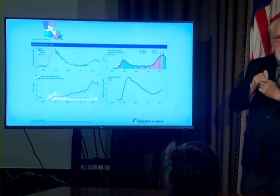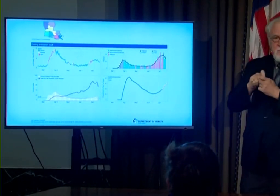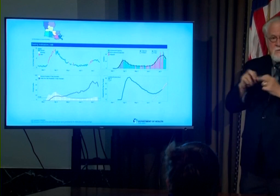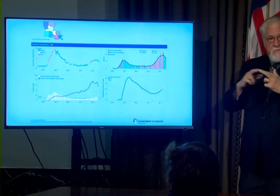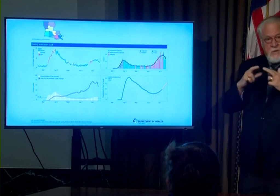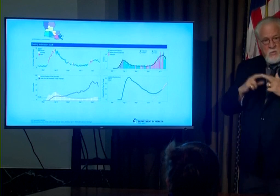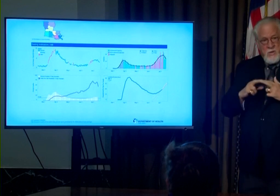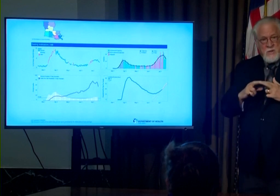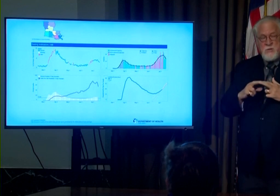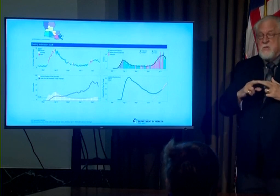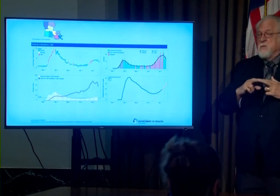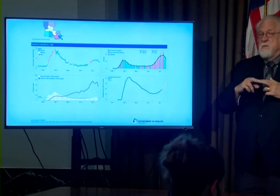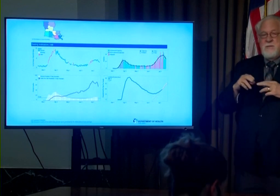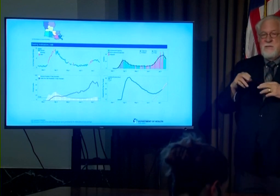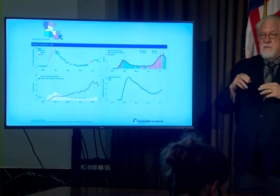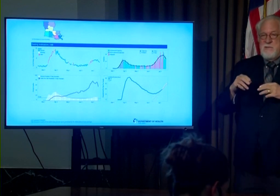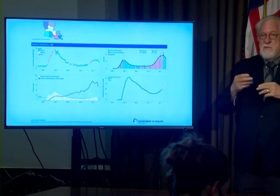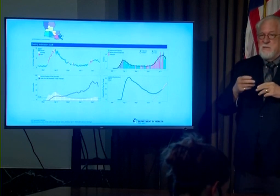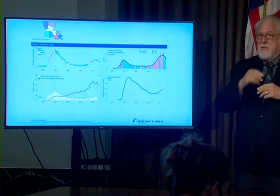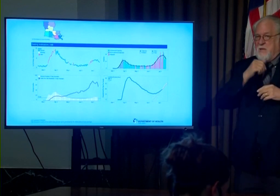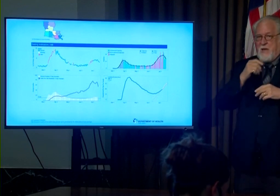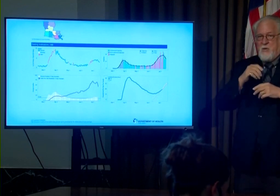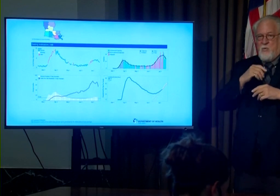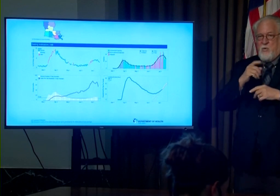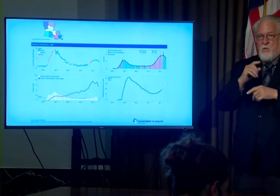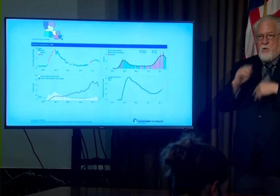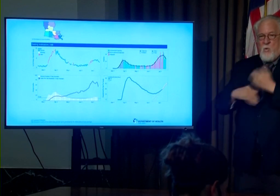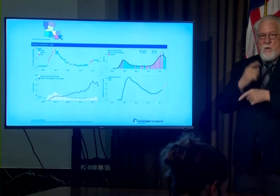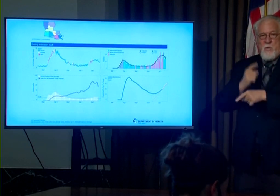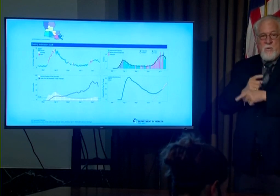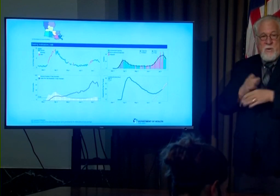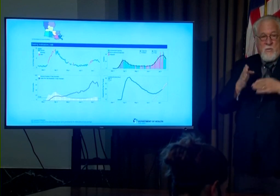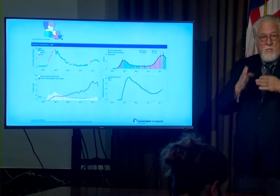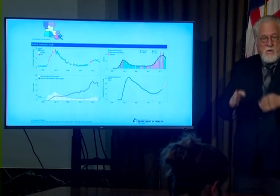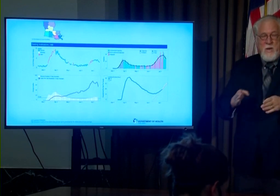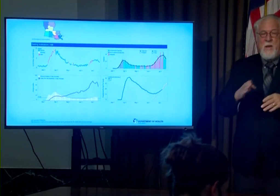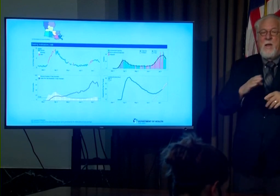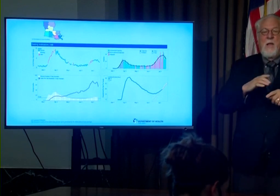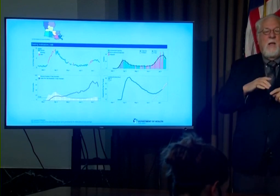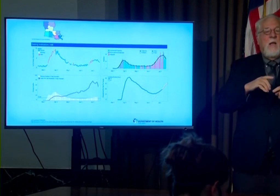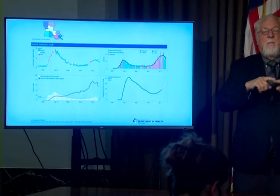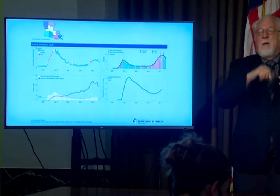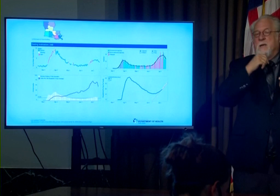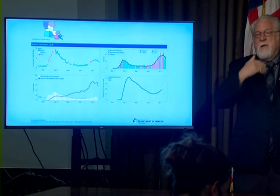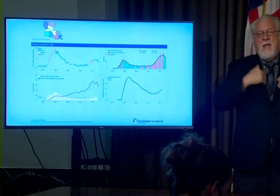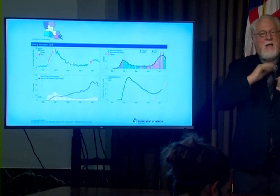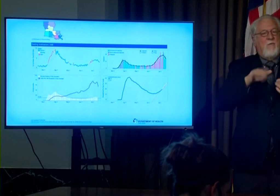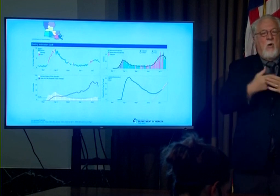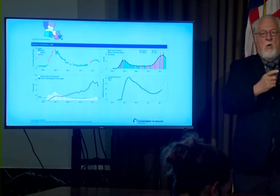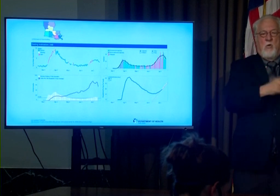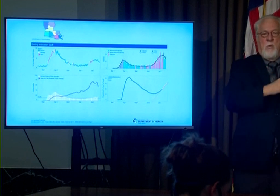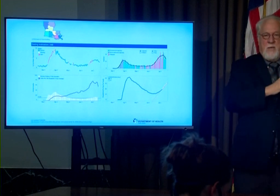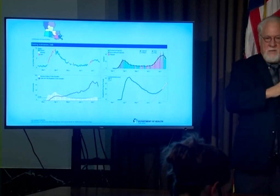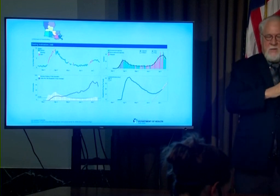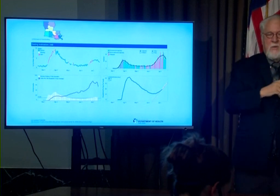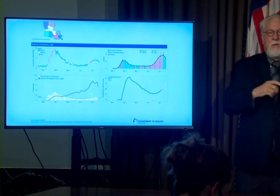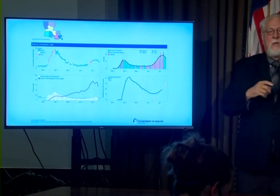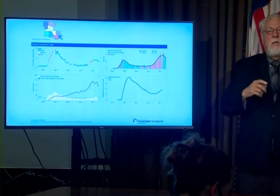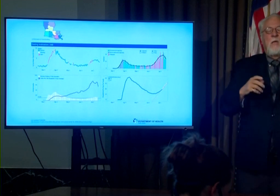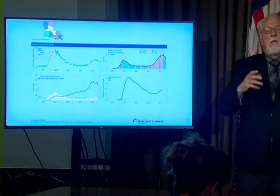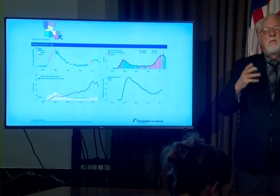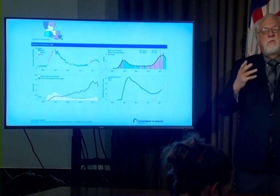maybe not going in the right direction and even then it wasn't necessarily all criterion or criteria rather that weren't going the right direction